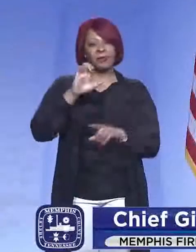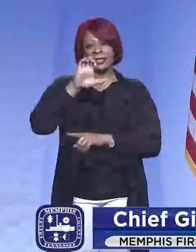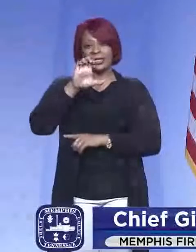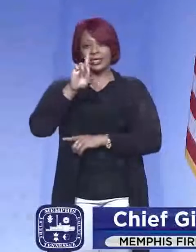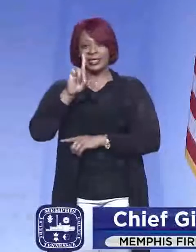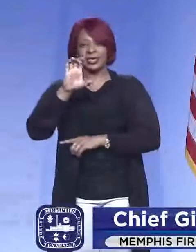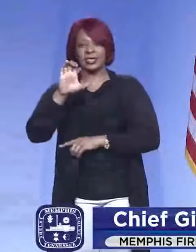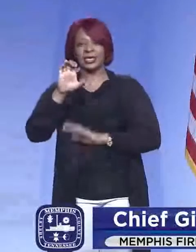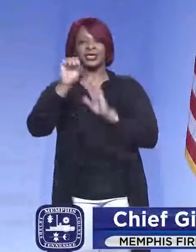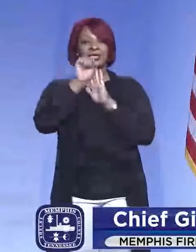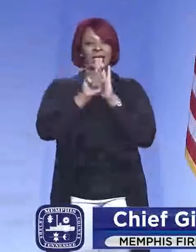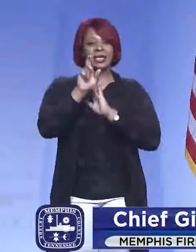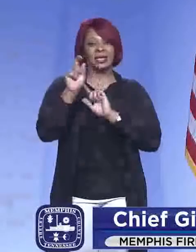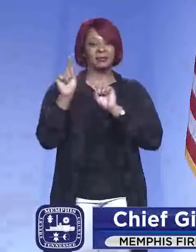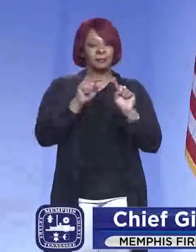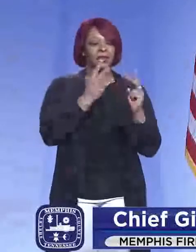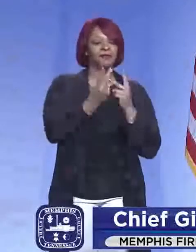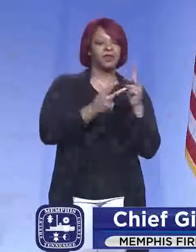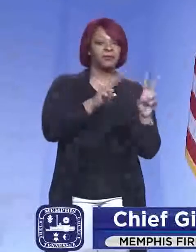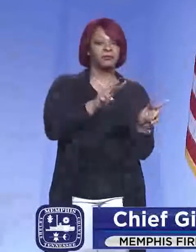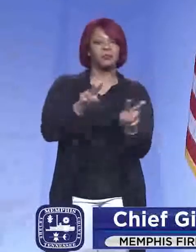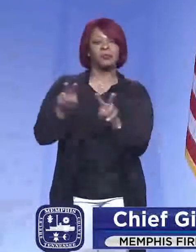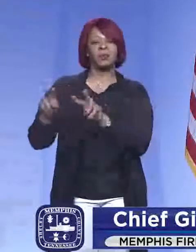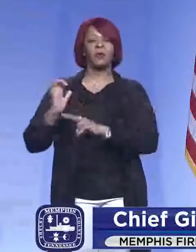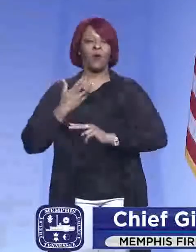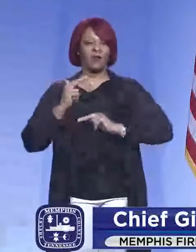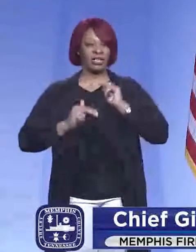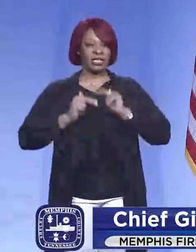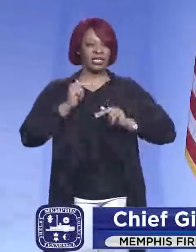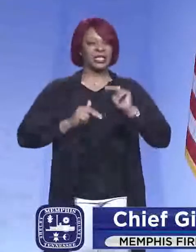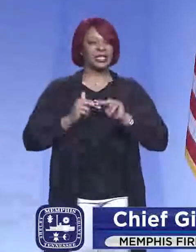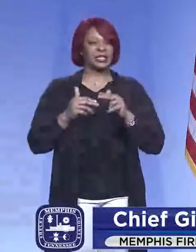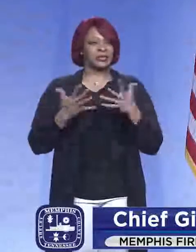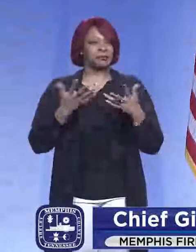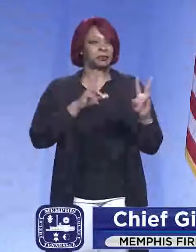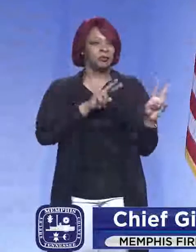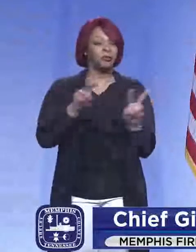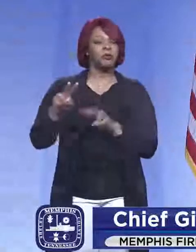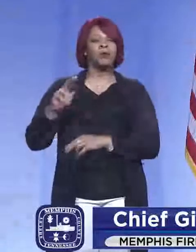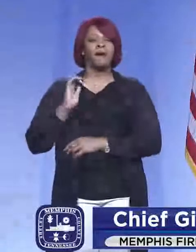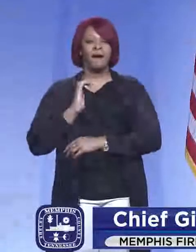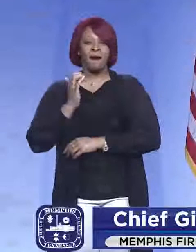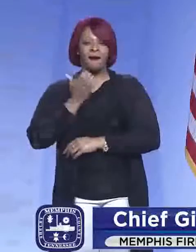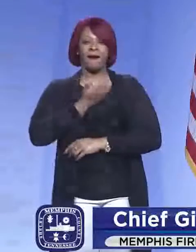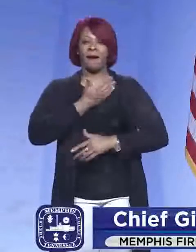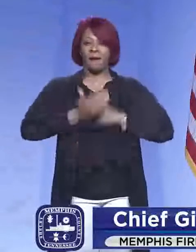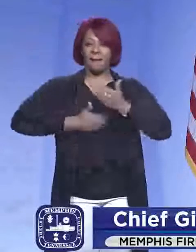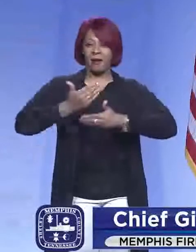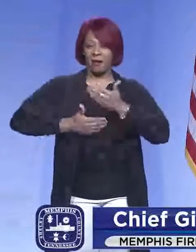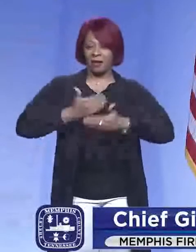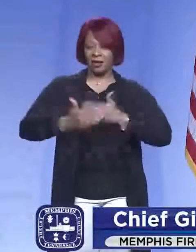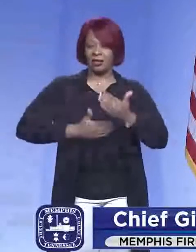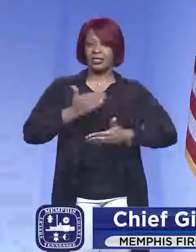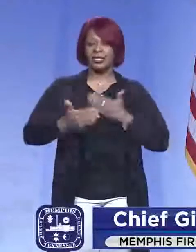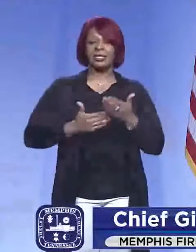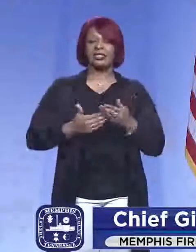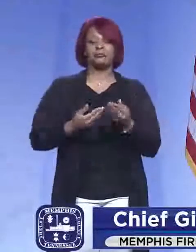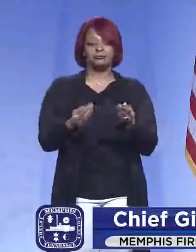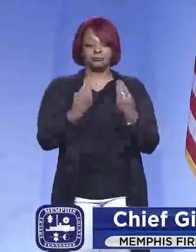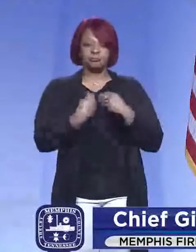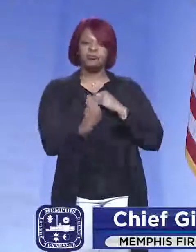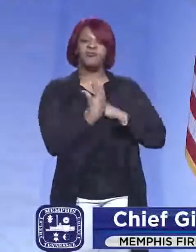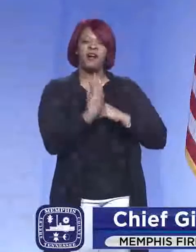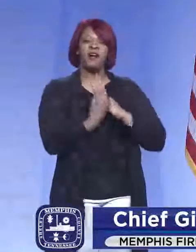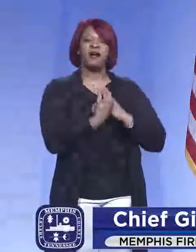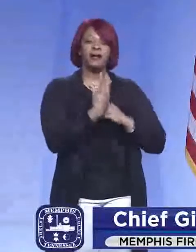and from the state of Tennessee. They came, just toured our facility, toured our processes, gave us some advice,